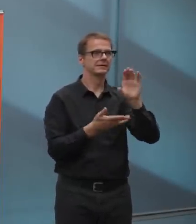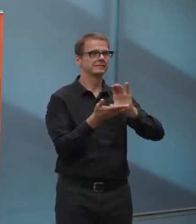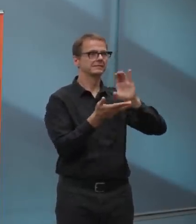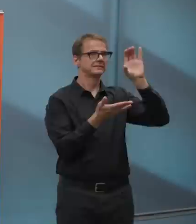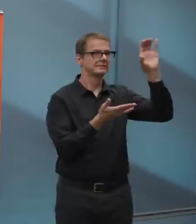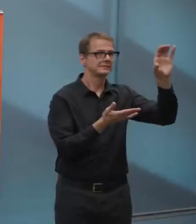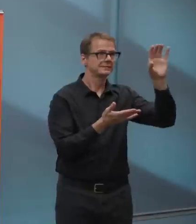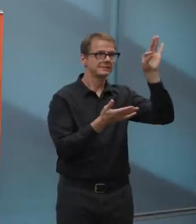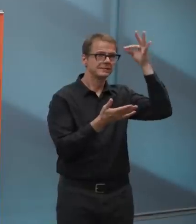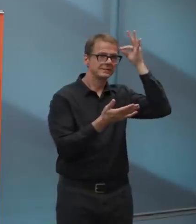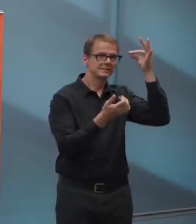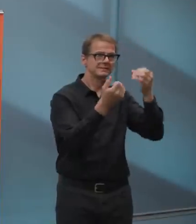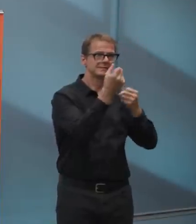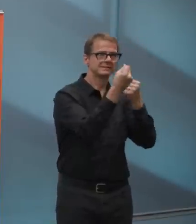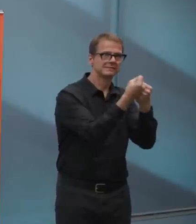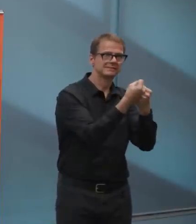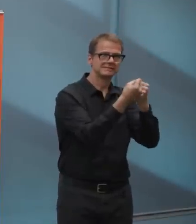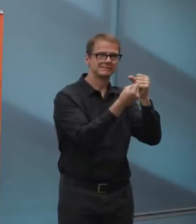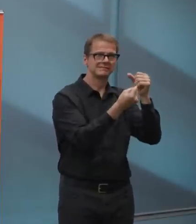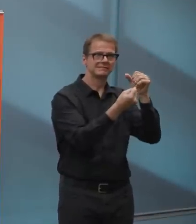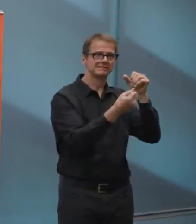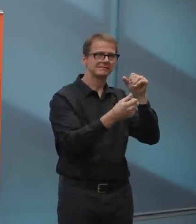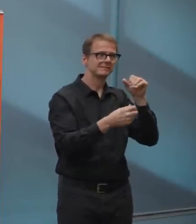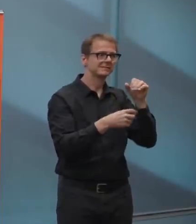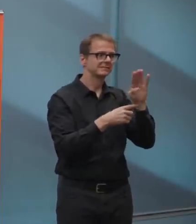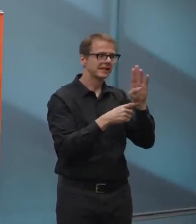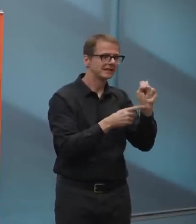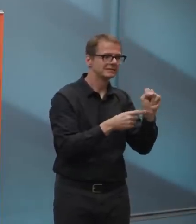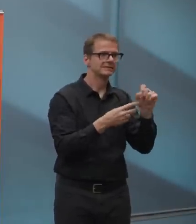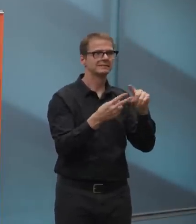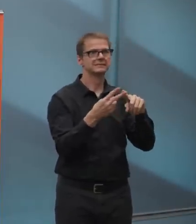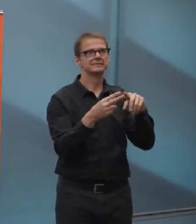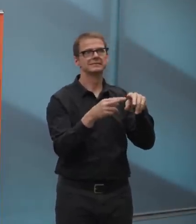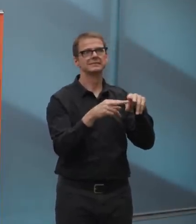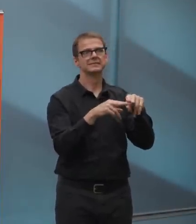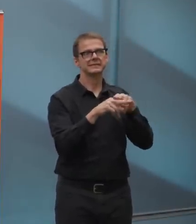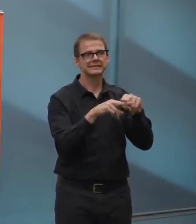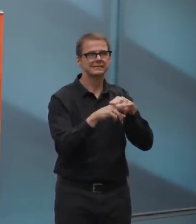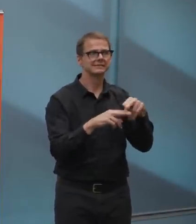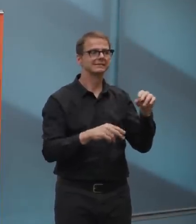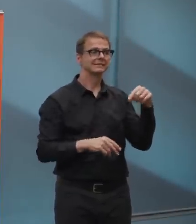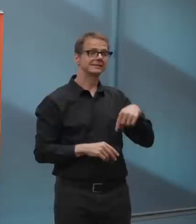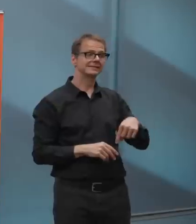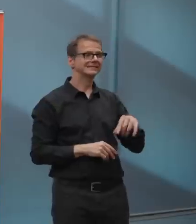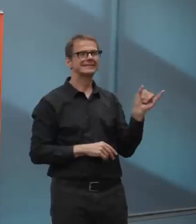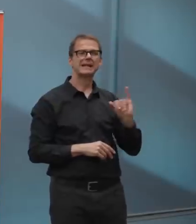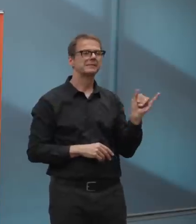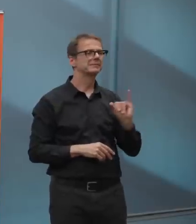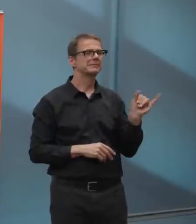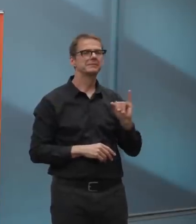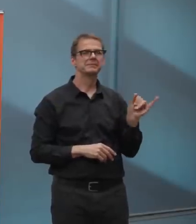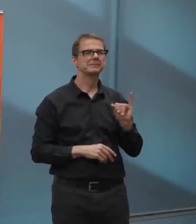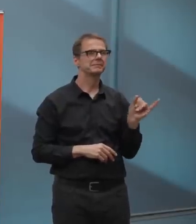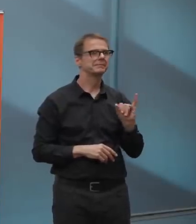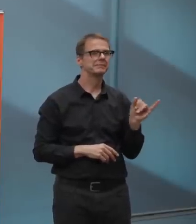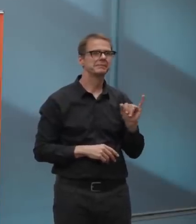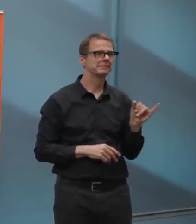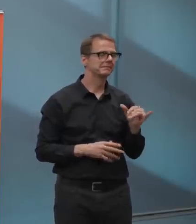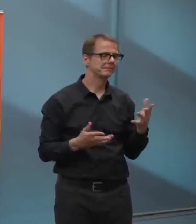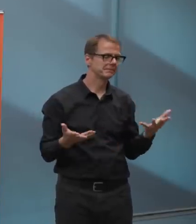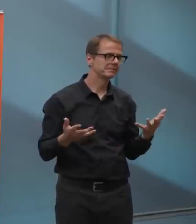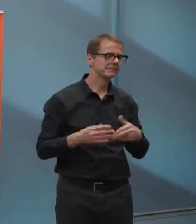said in the past that you don't think deficits are the right course of action for the city. Um, I'm wondering whether your opinion has